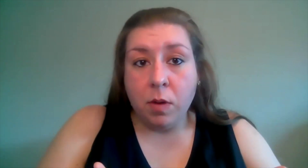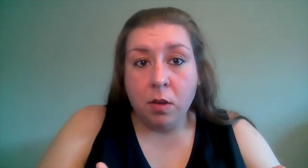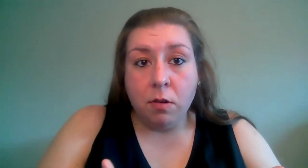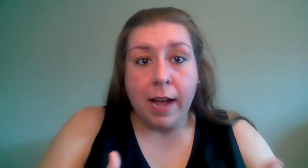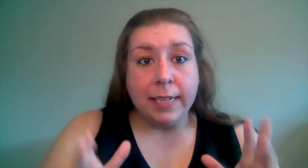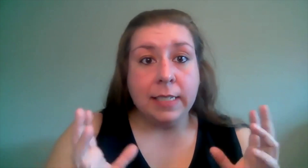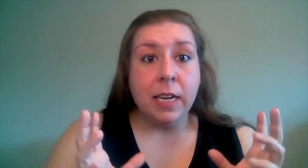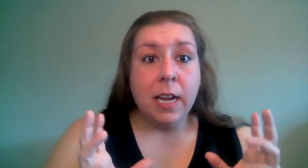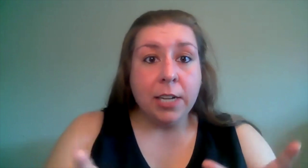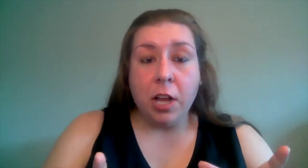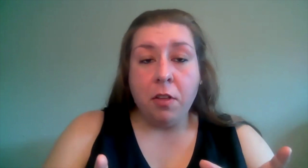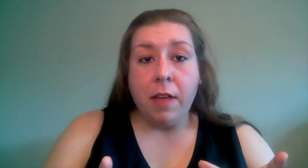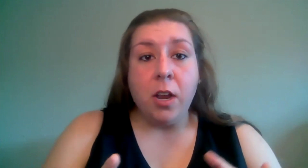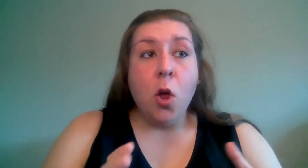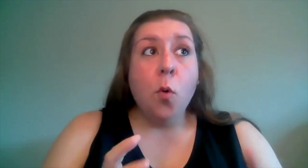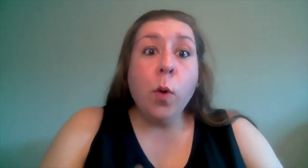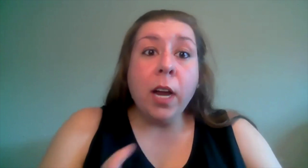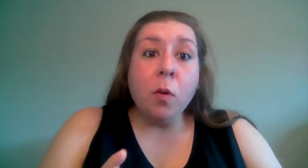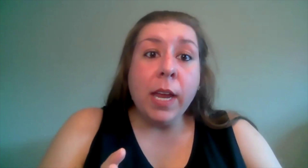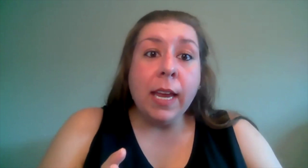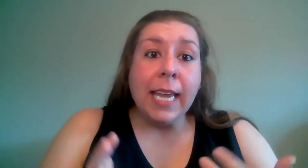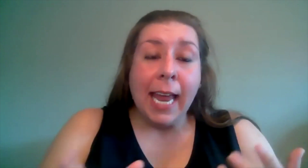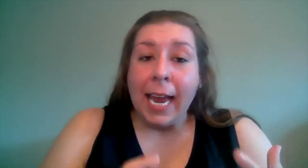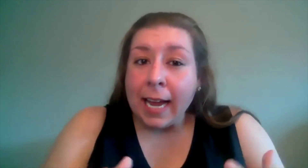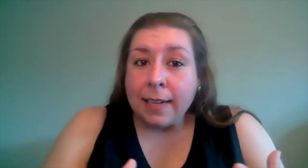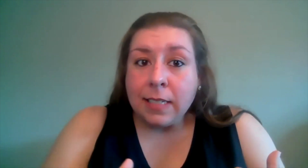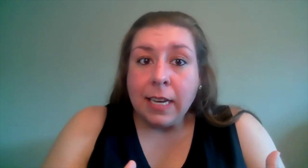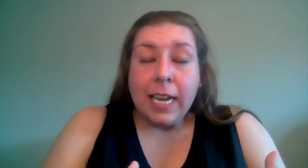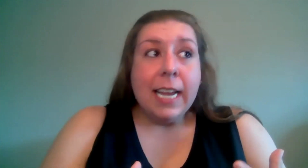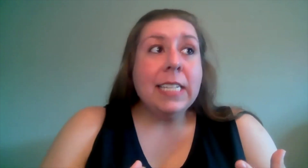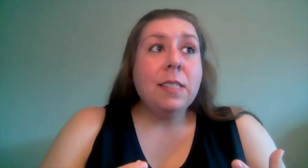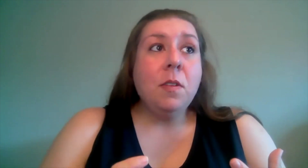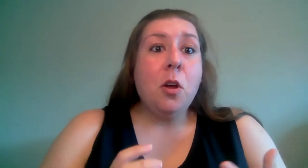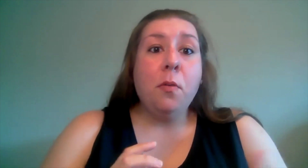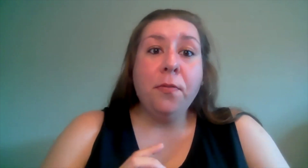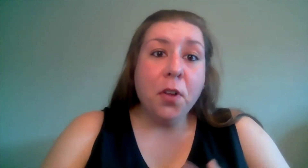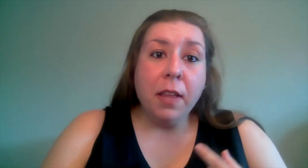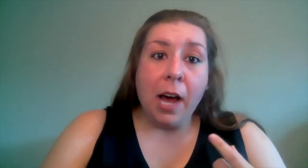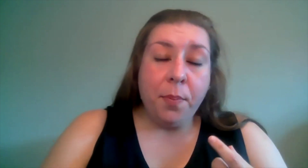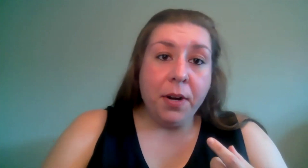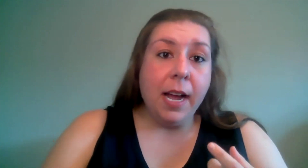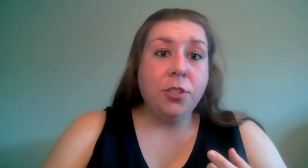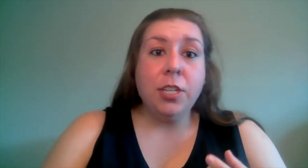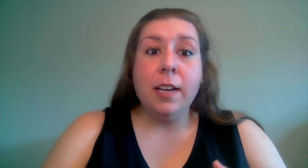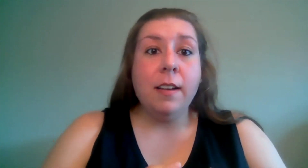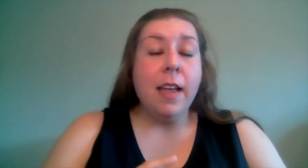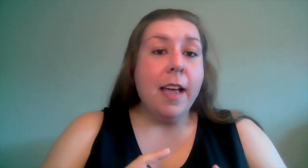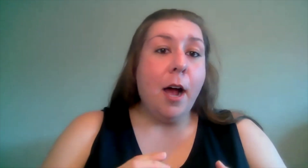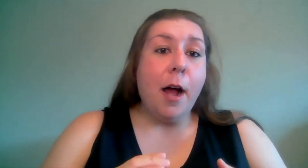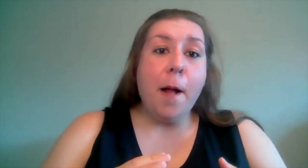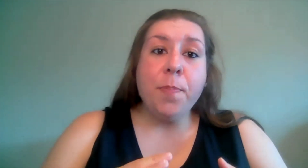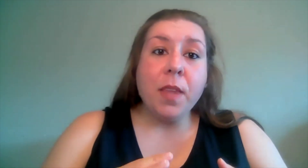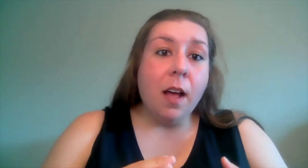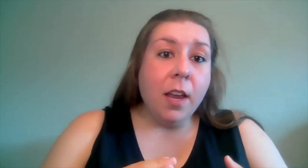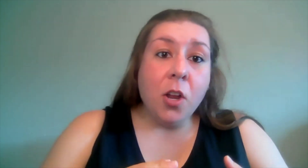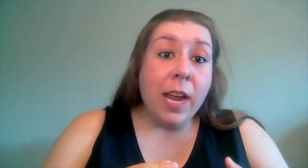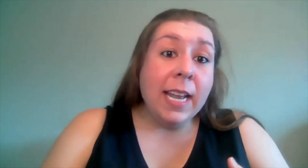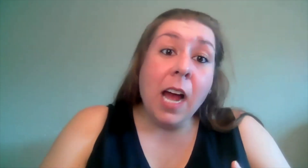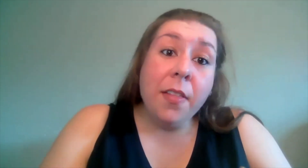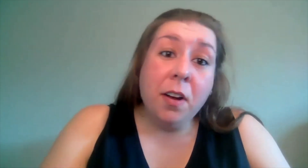that we utilized a cello line where we can't is you know full out percussion um you know any other